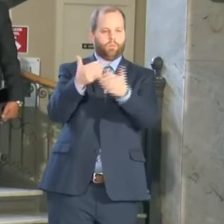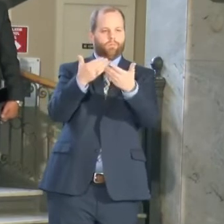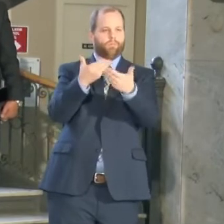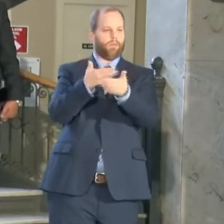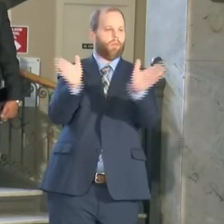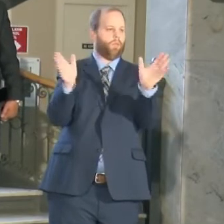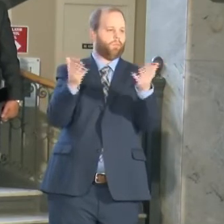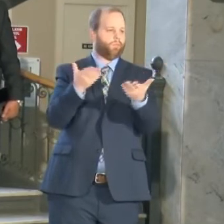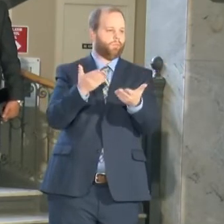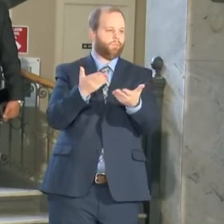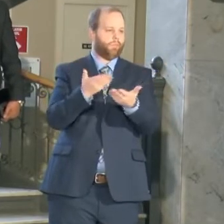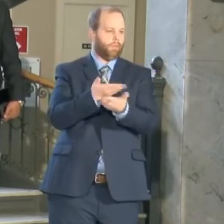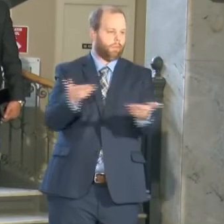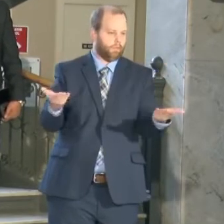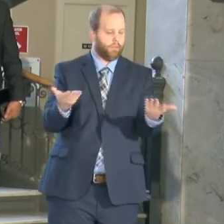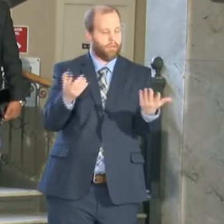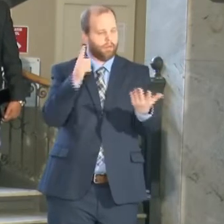patrol.